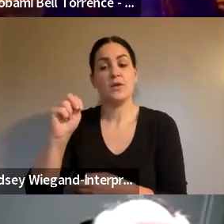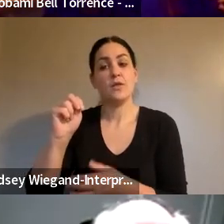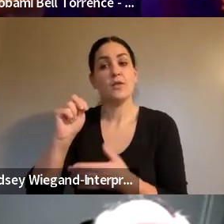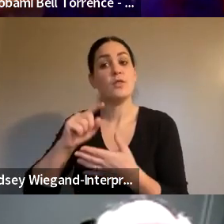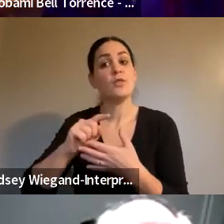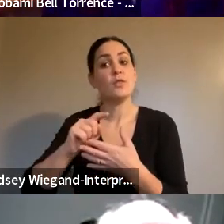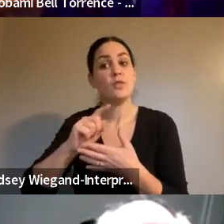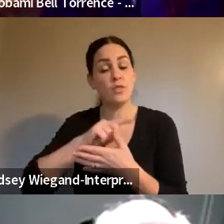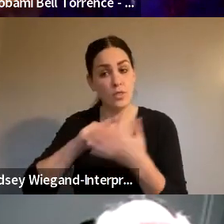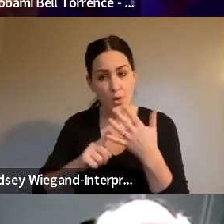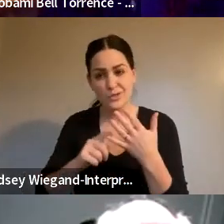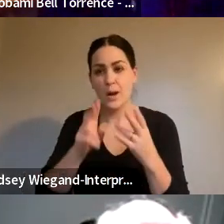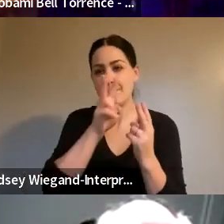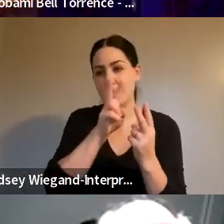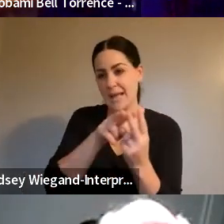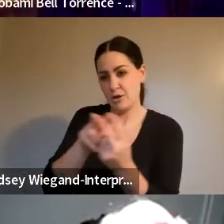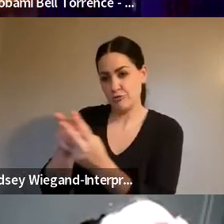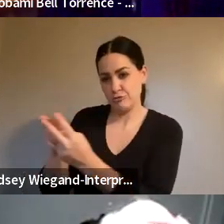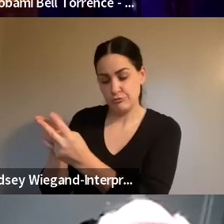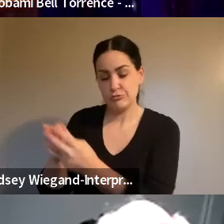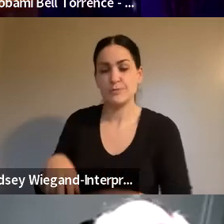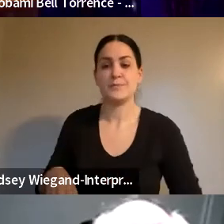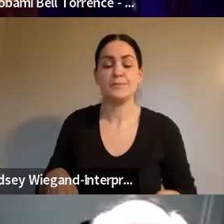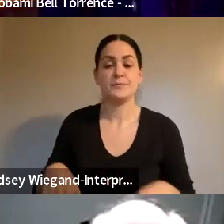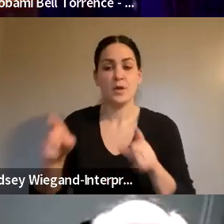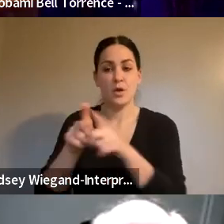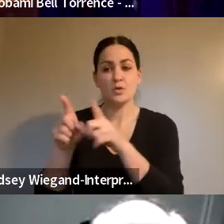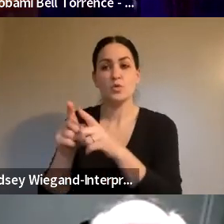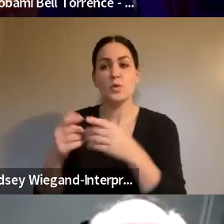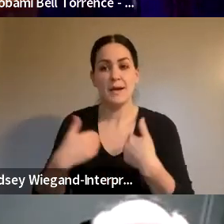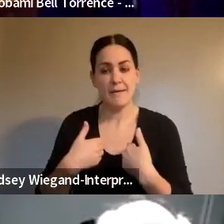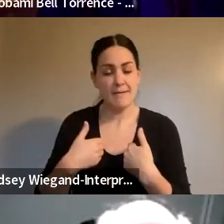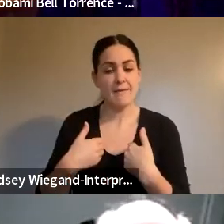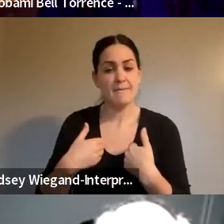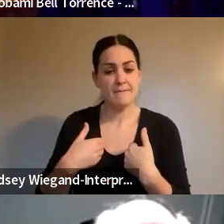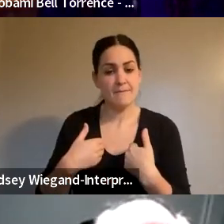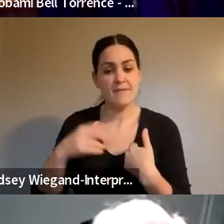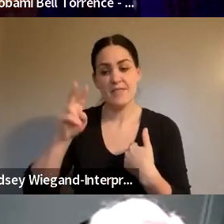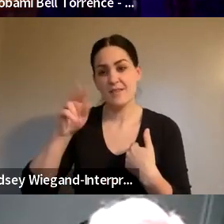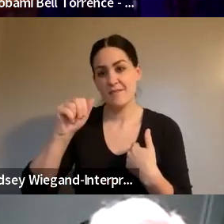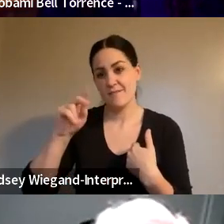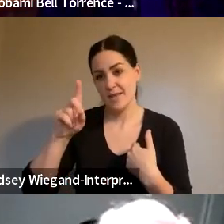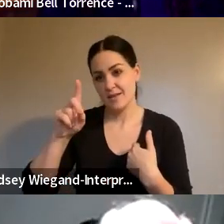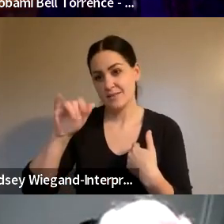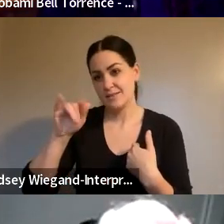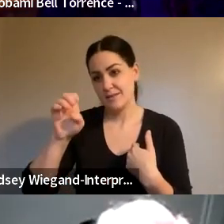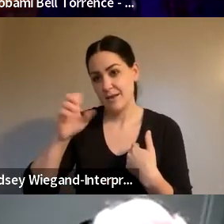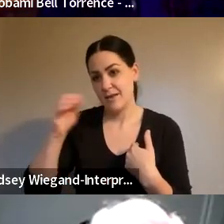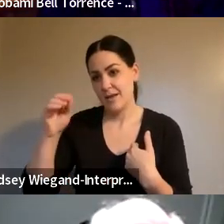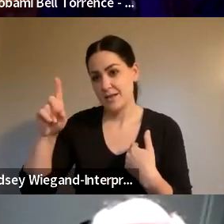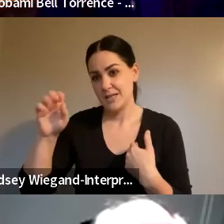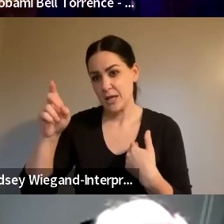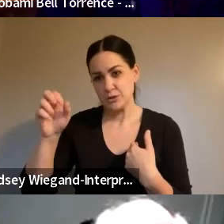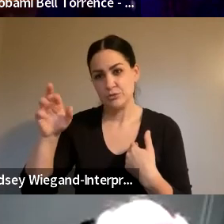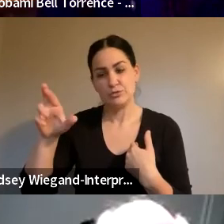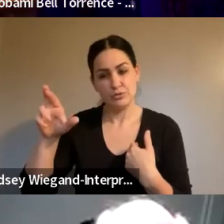as pairs. And on weekends, we also have the Van Dyke and the Dexter. I think this is just